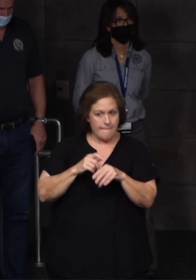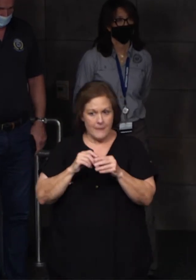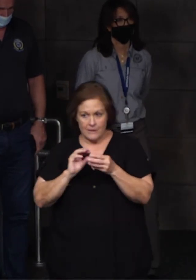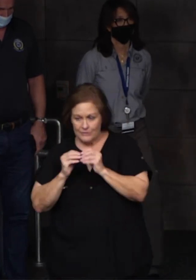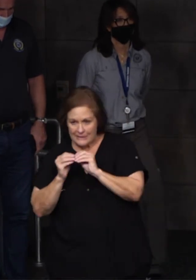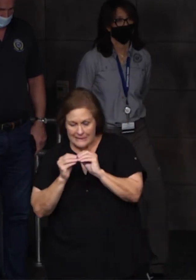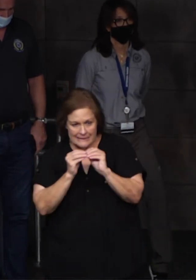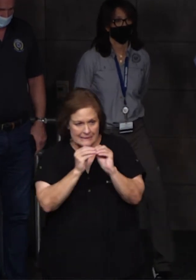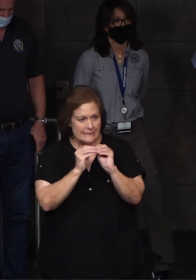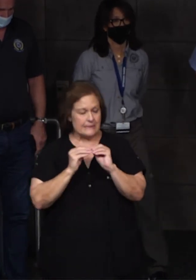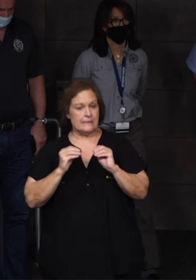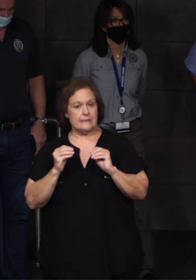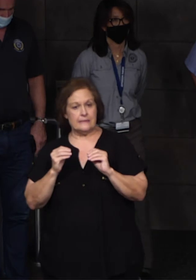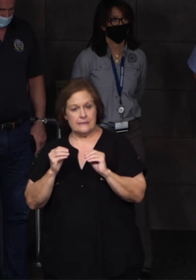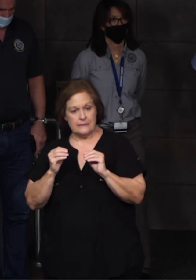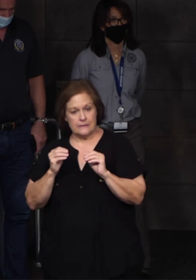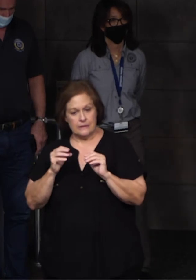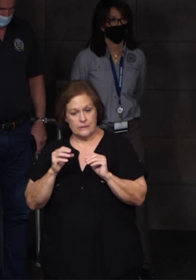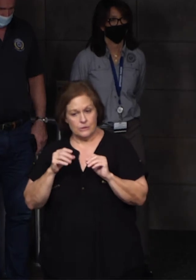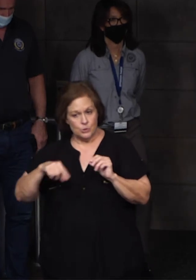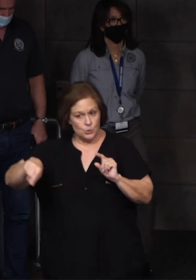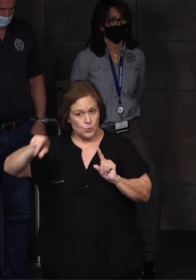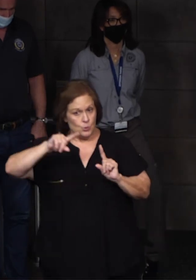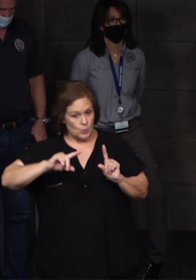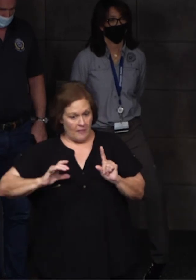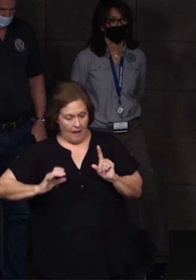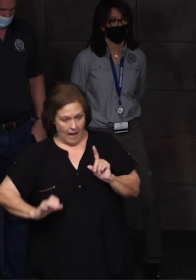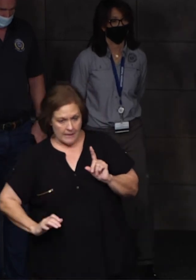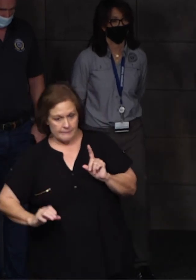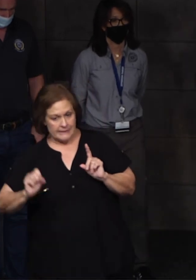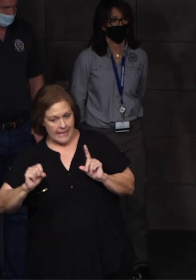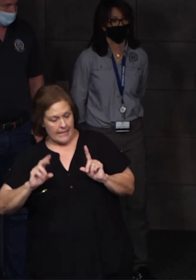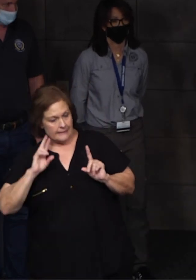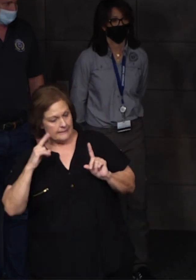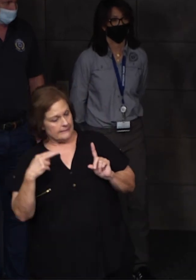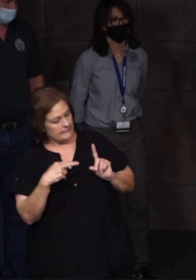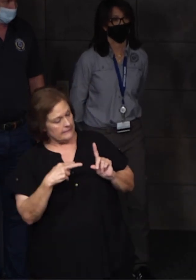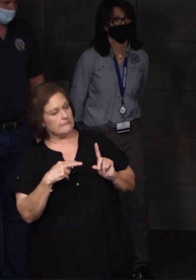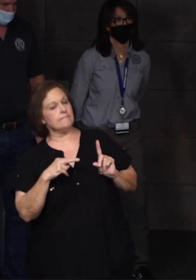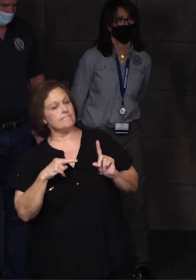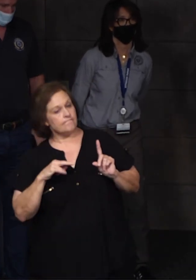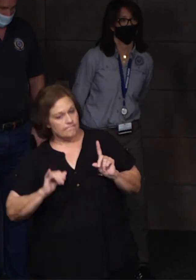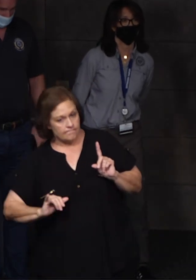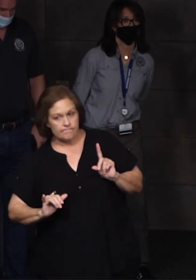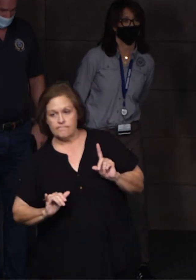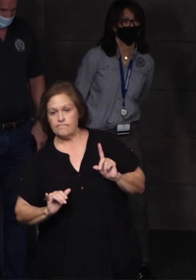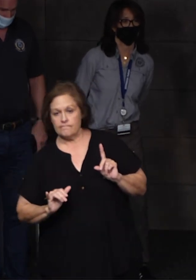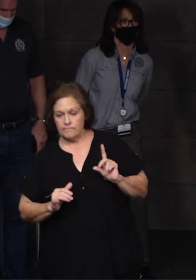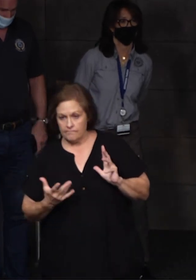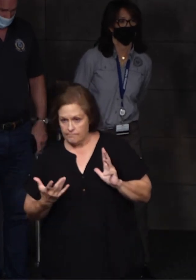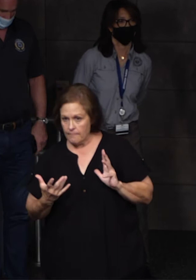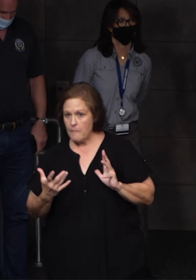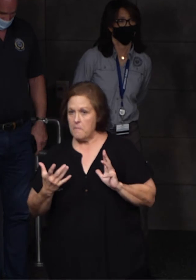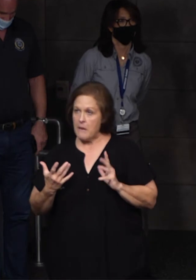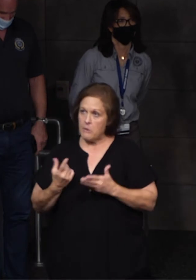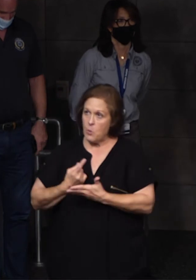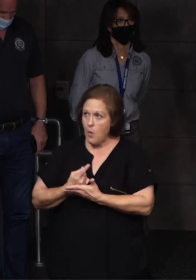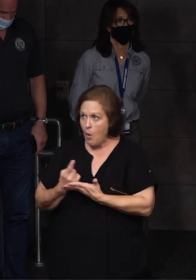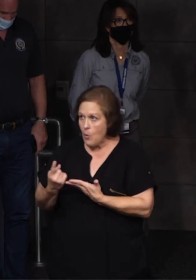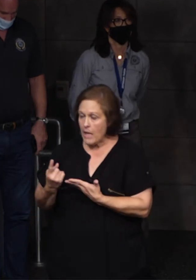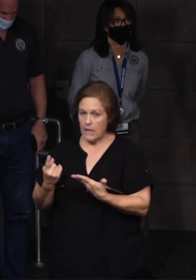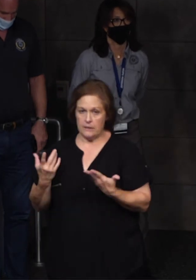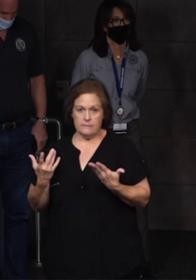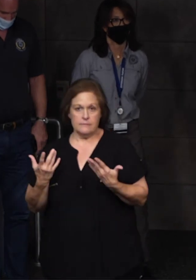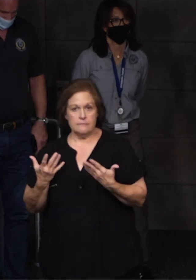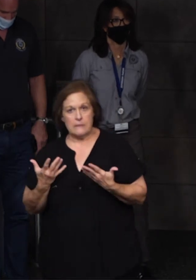there in a public view so that customers can look at it and have a point of reference. Hey, it's going to be another week or